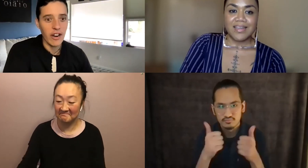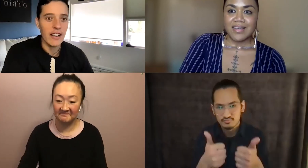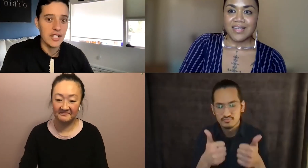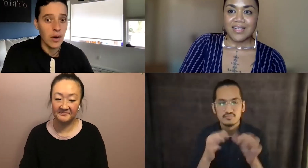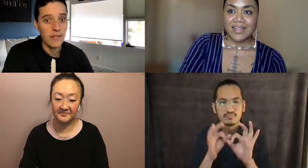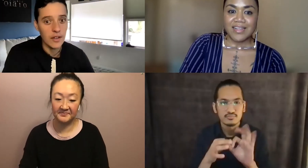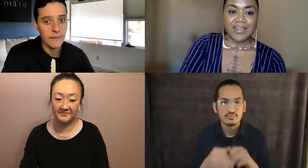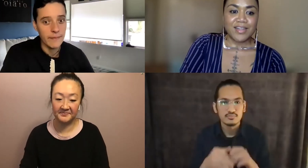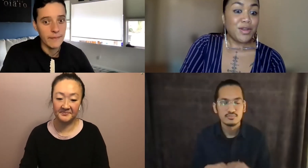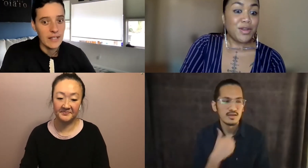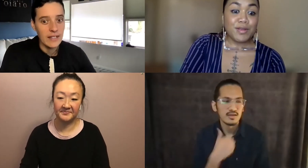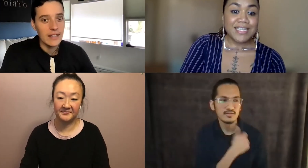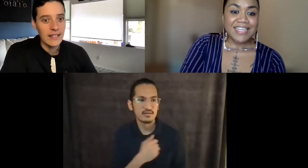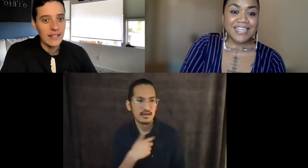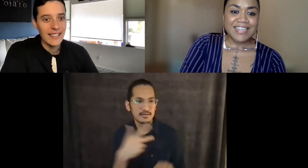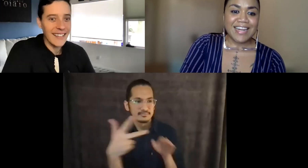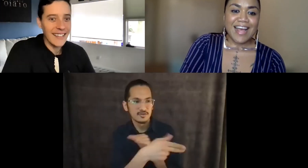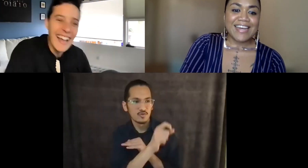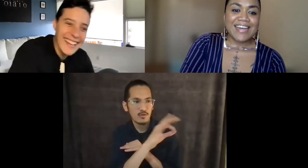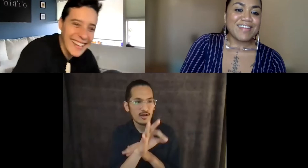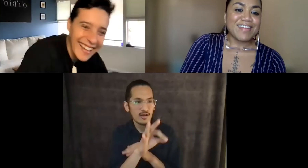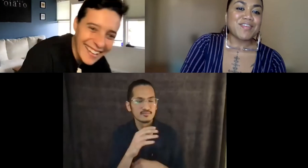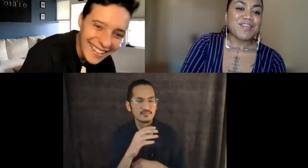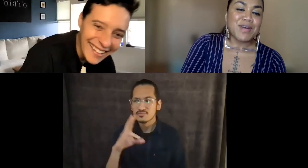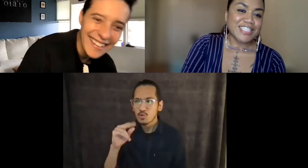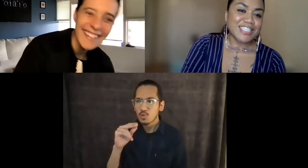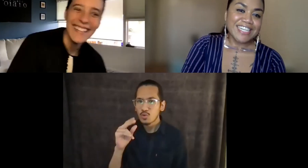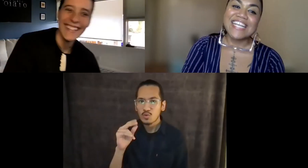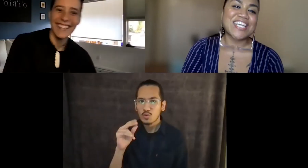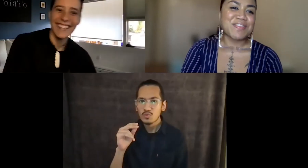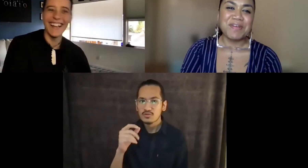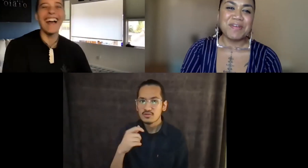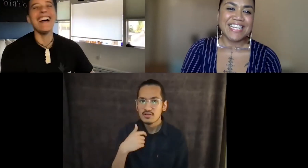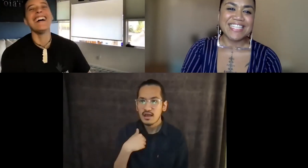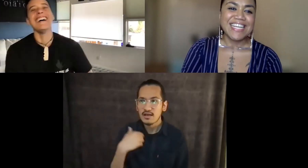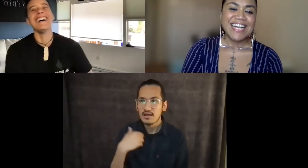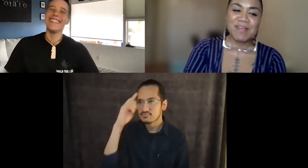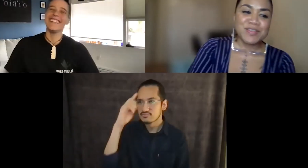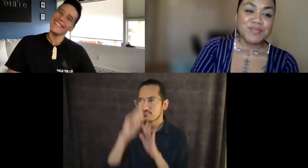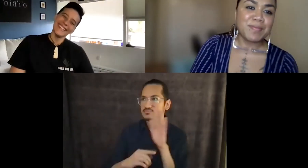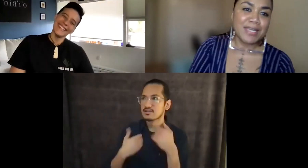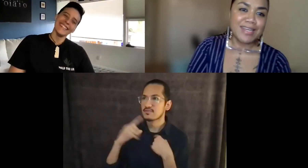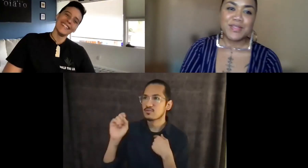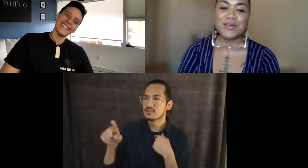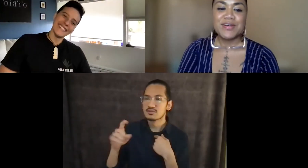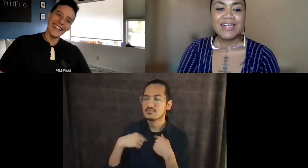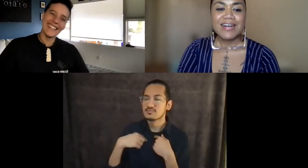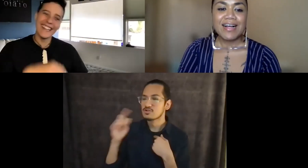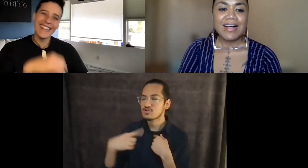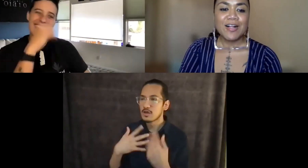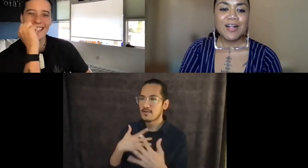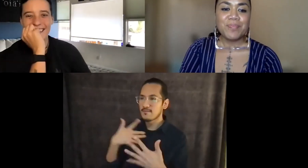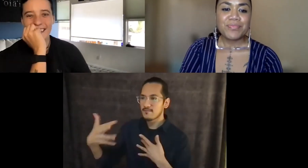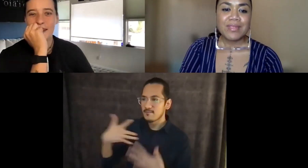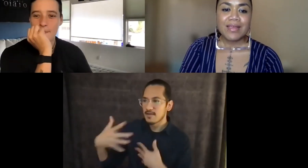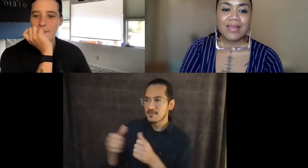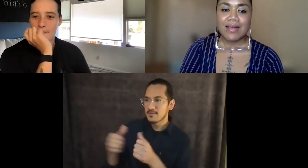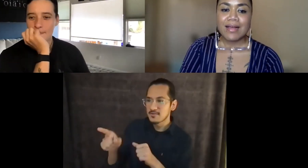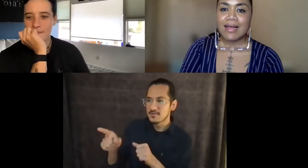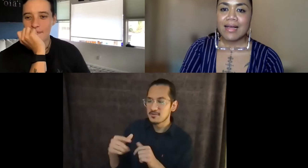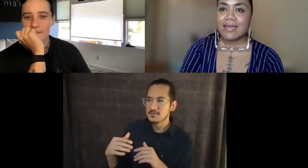Sorry, I cut you off though. No, you didn't. I didn't have a question. I just wanted, I was just vibing with you. Um,